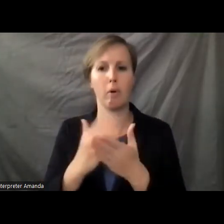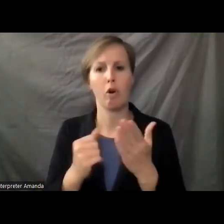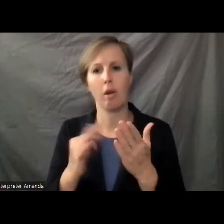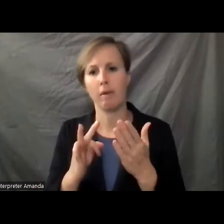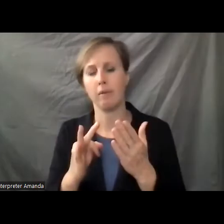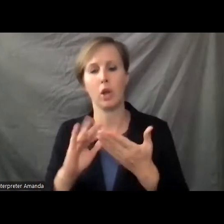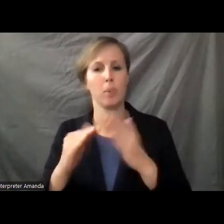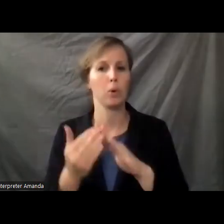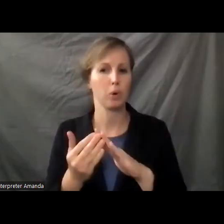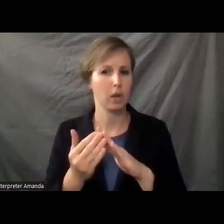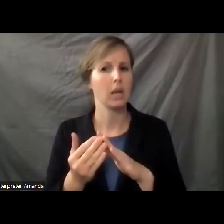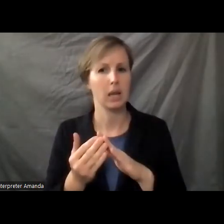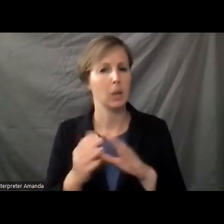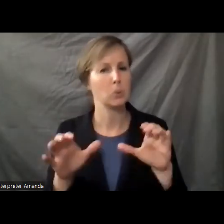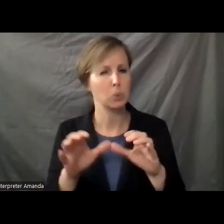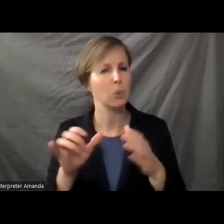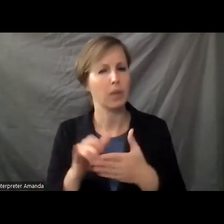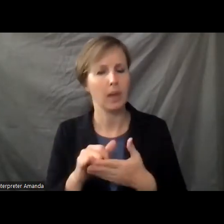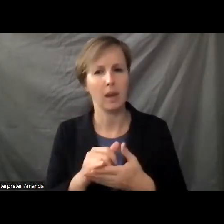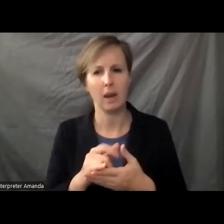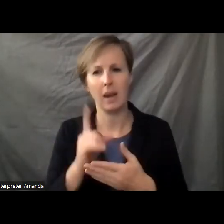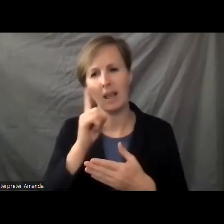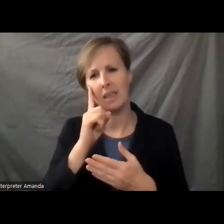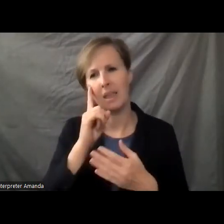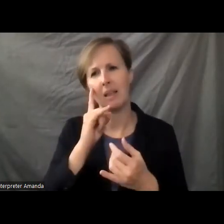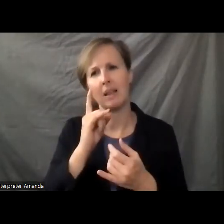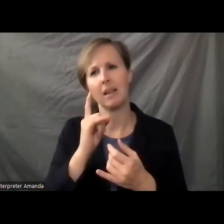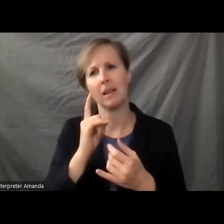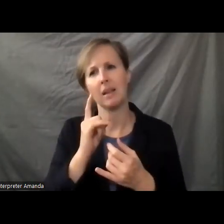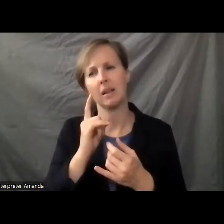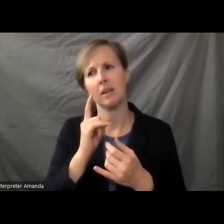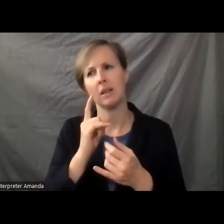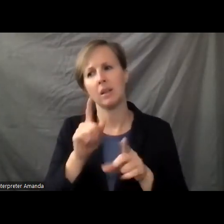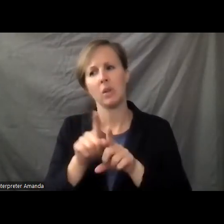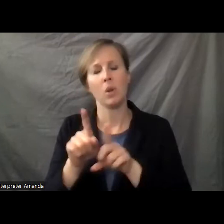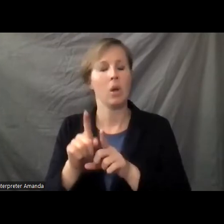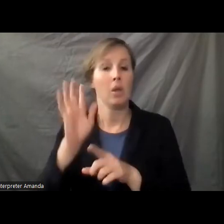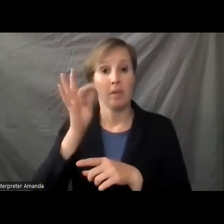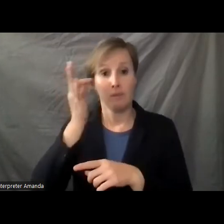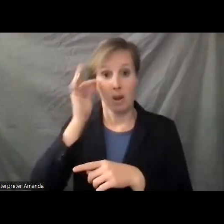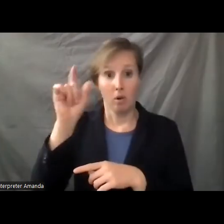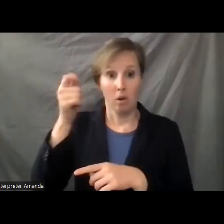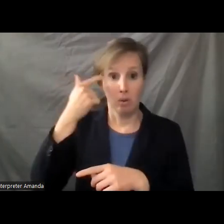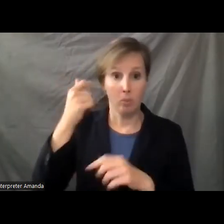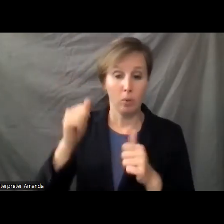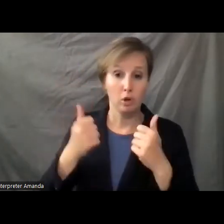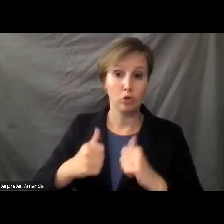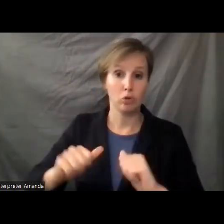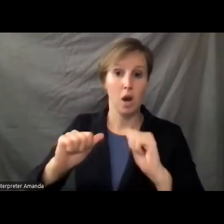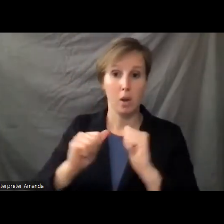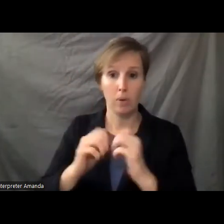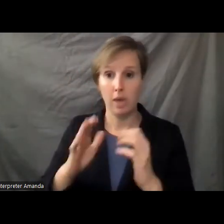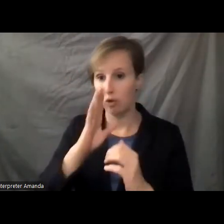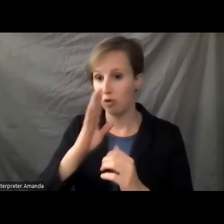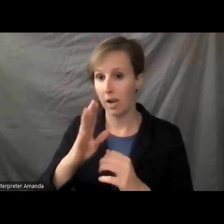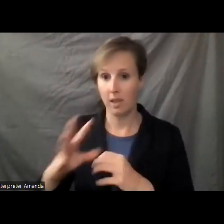community and do that. And I guess lastly, as the federal government, perhaps we could try without being directly involved